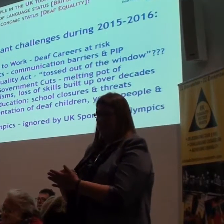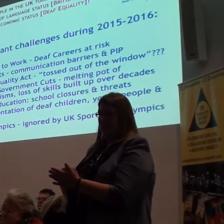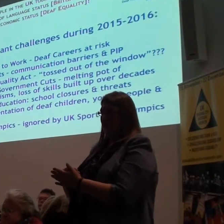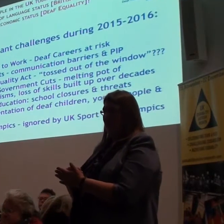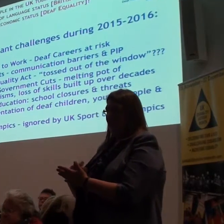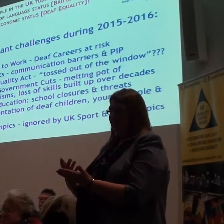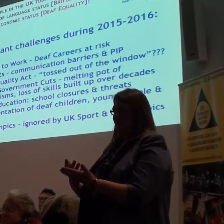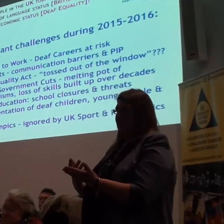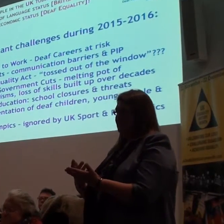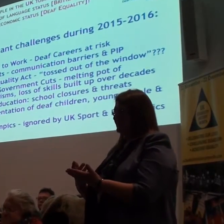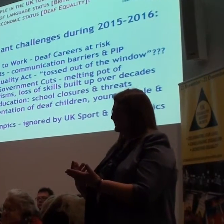To try and save money.